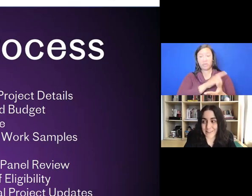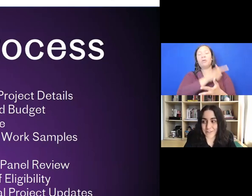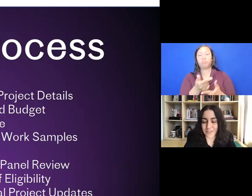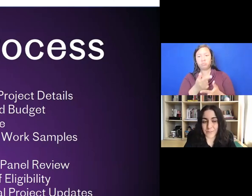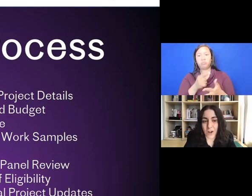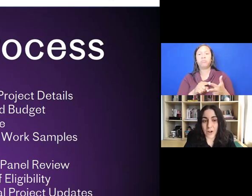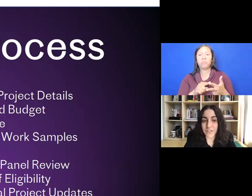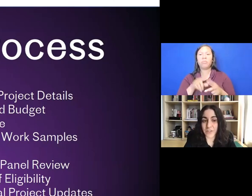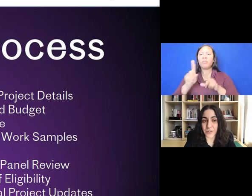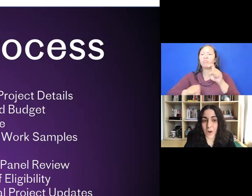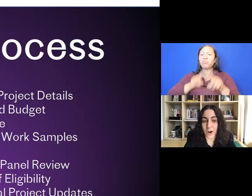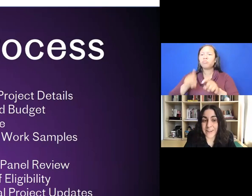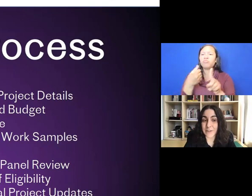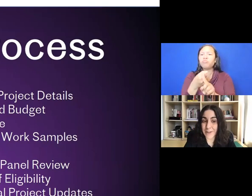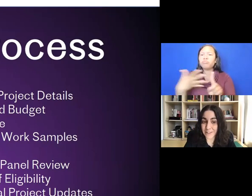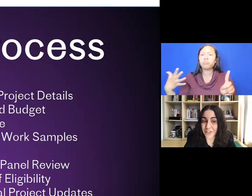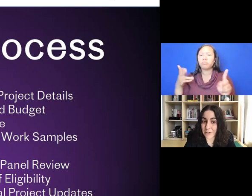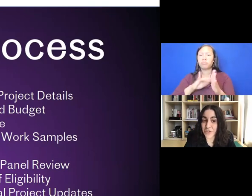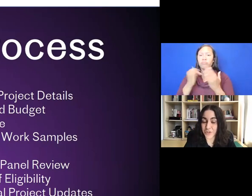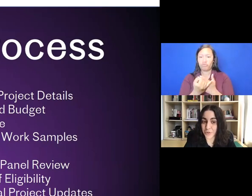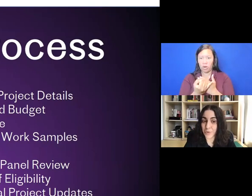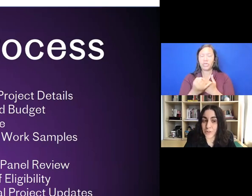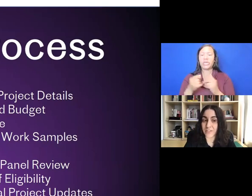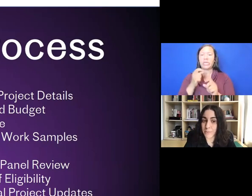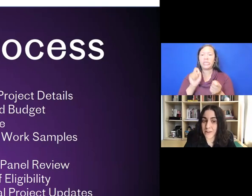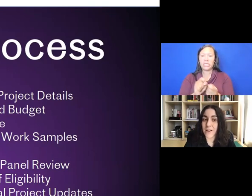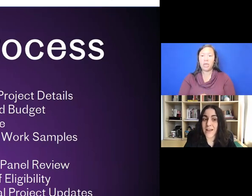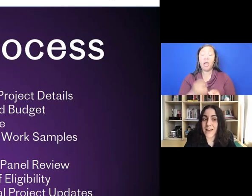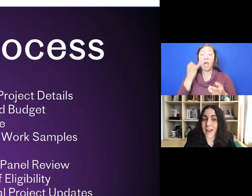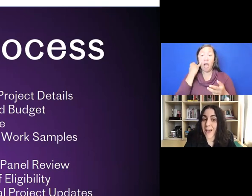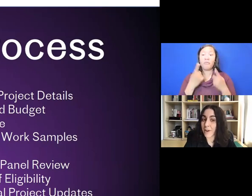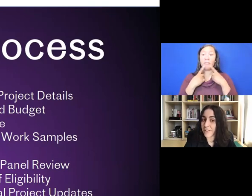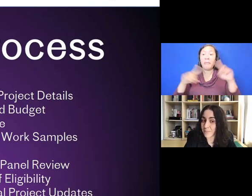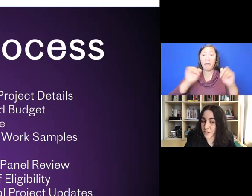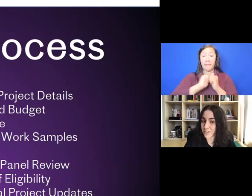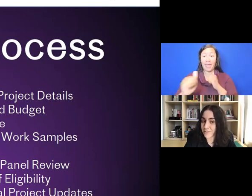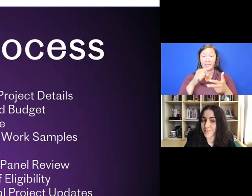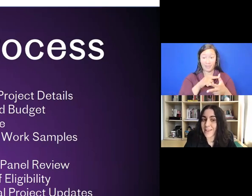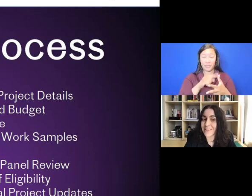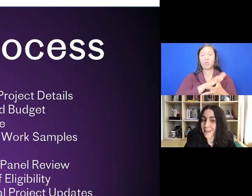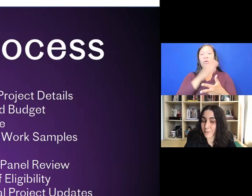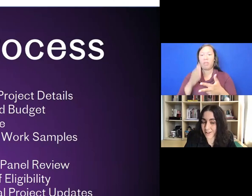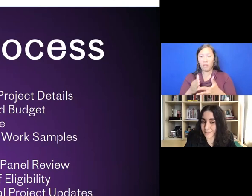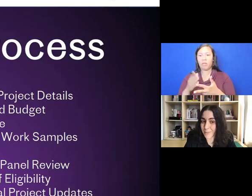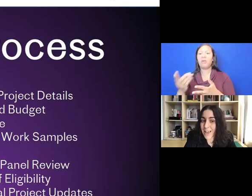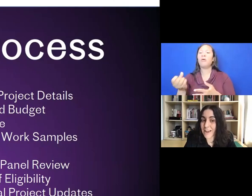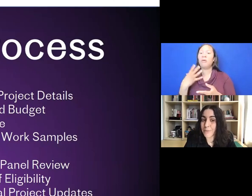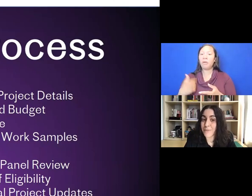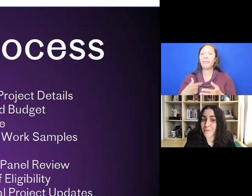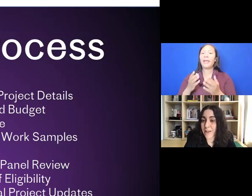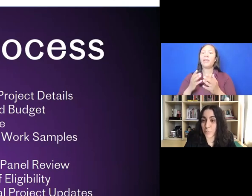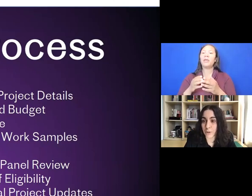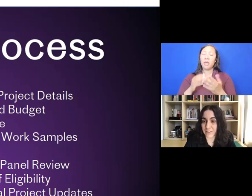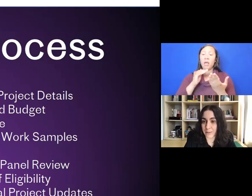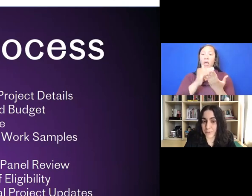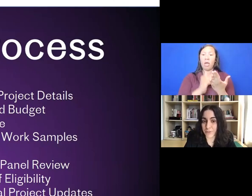details. Artists who are advanced to round two will submit an itemized budget, a timeline, and up to